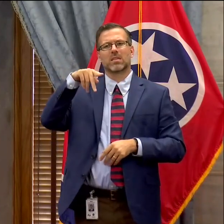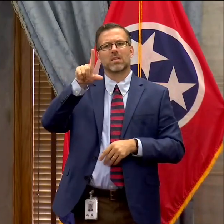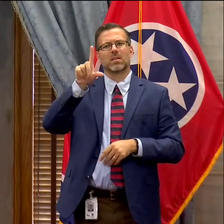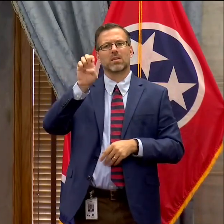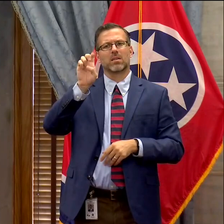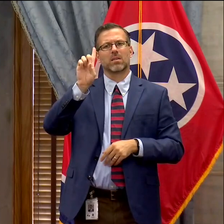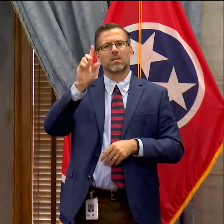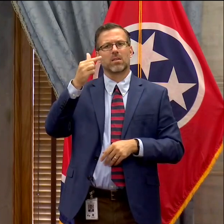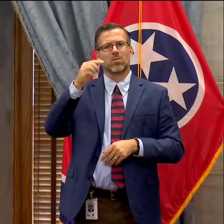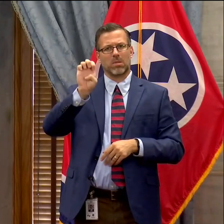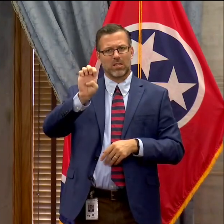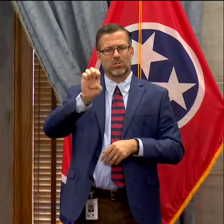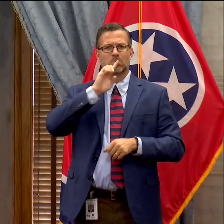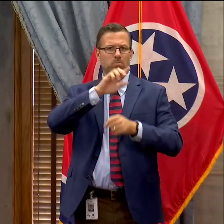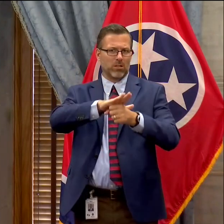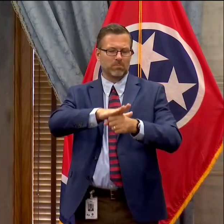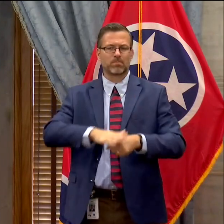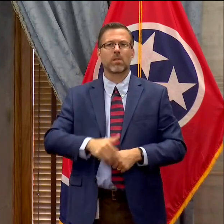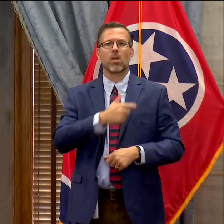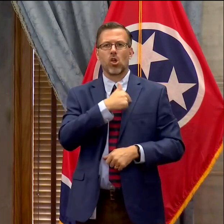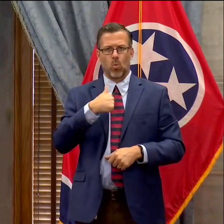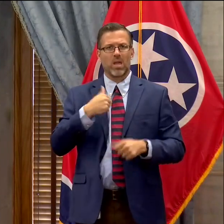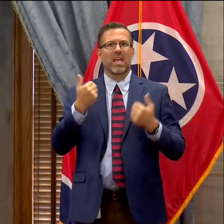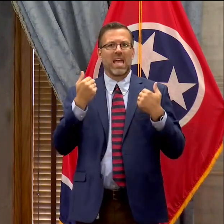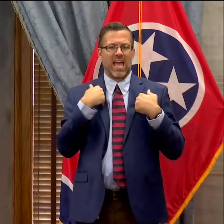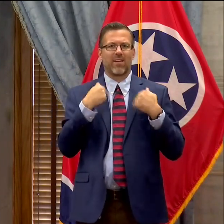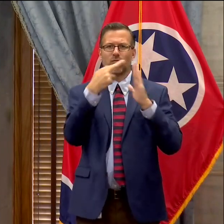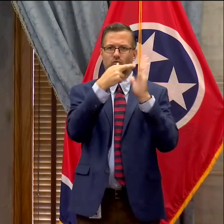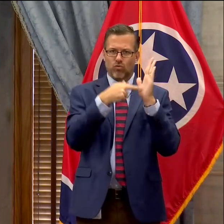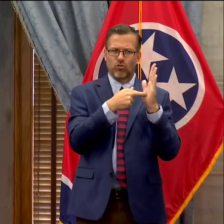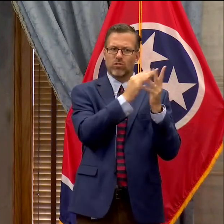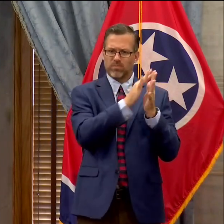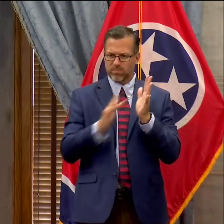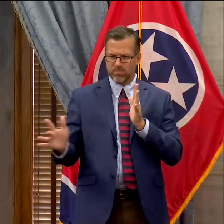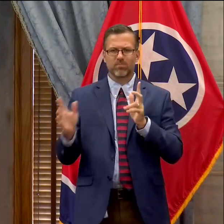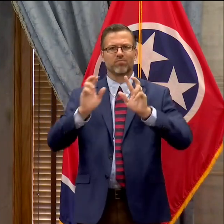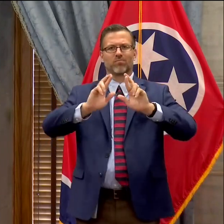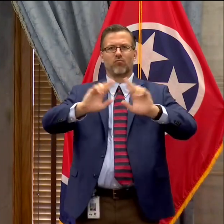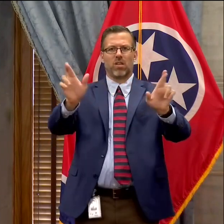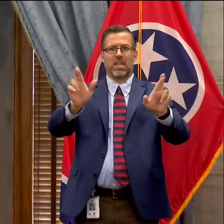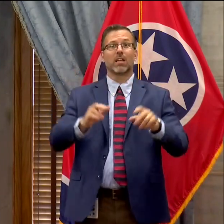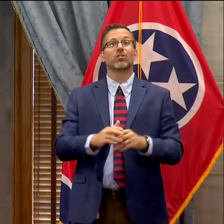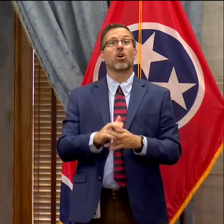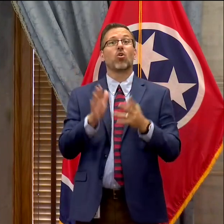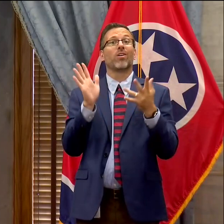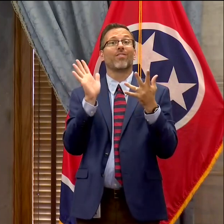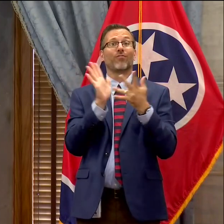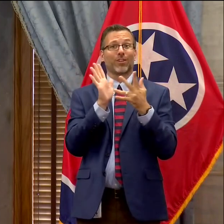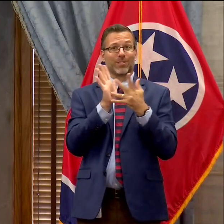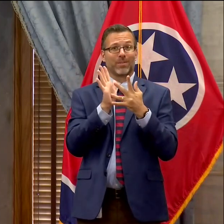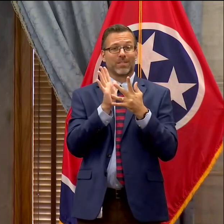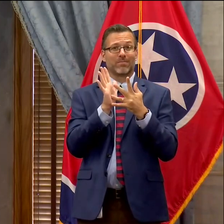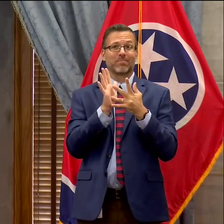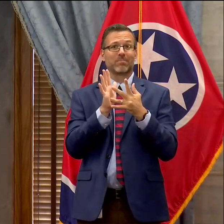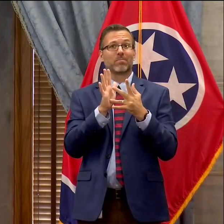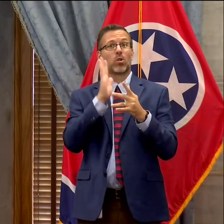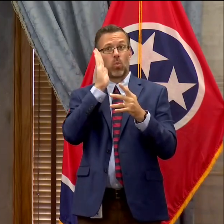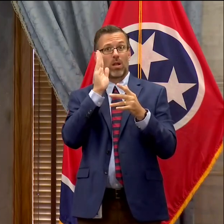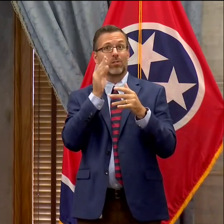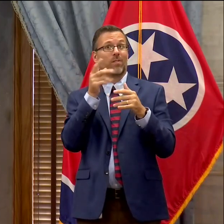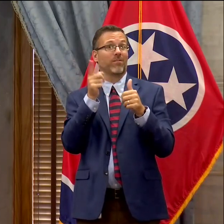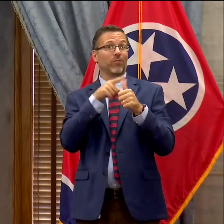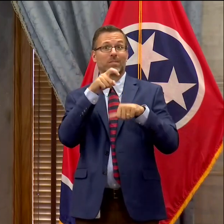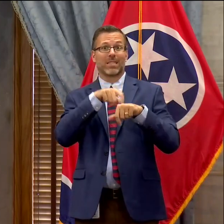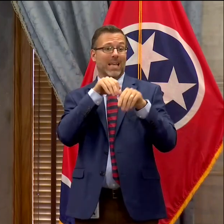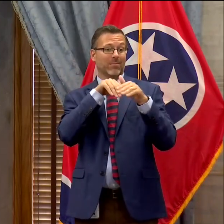like on all of our campuses. When you take the sum of all that, I think we're able to look at our freshmen coming in. We're able to look at our returning students who went through